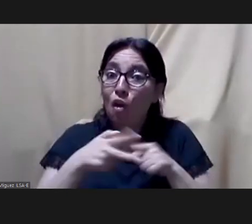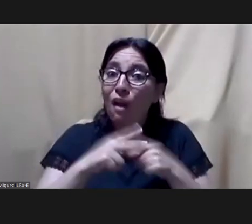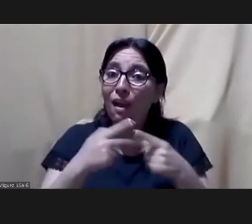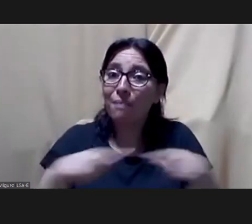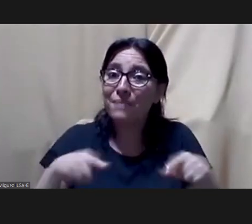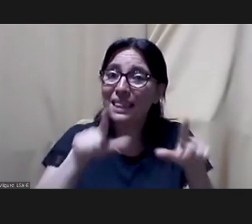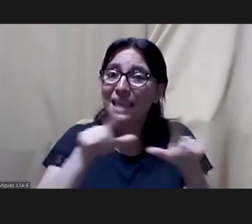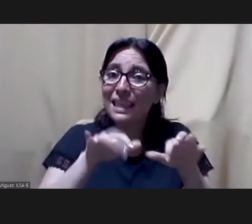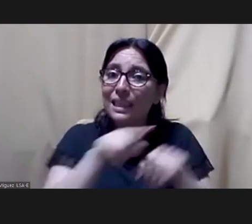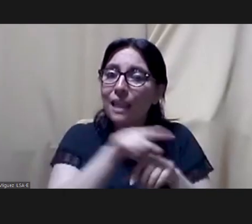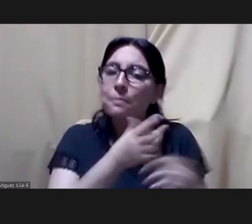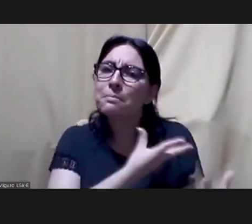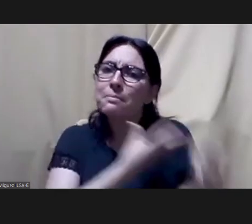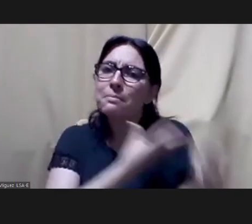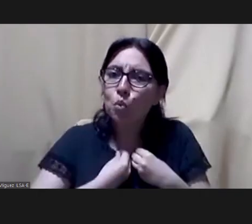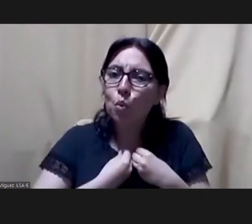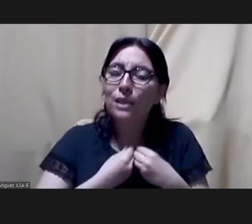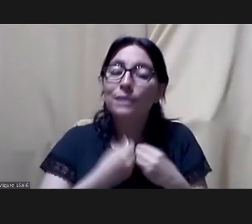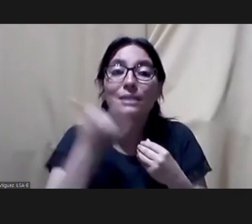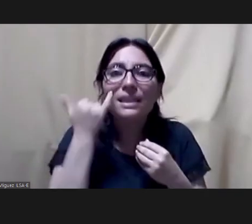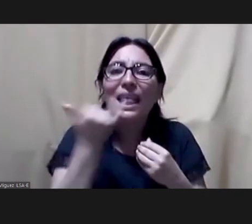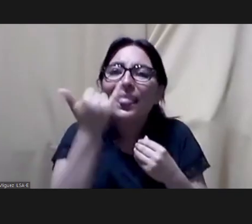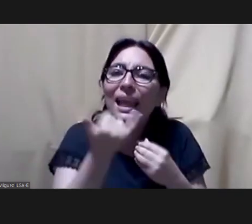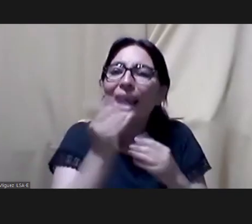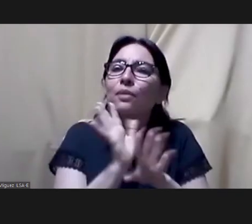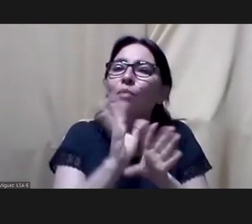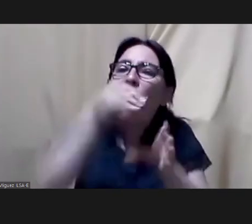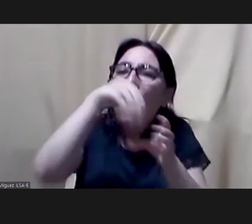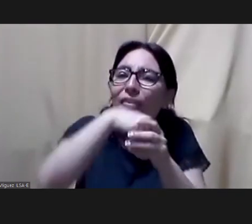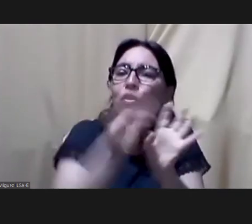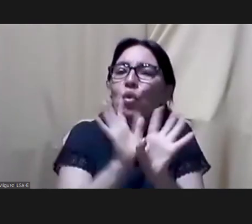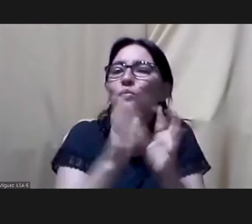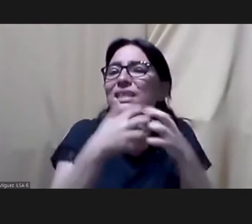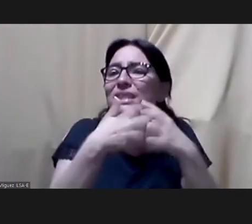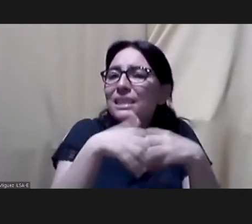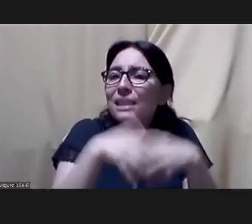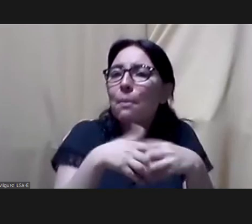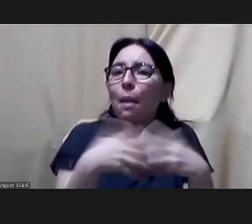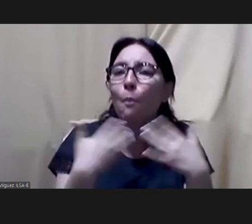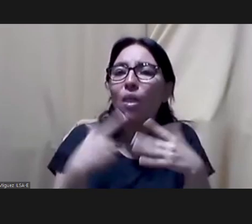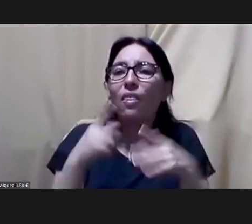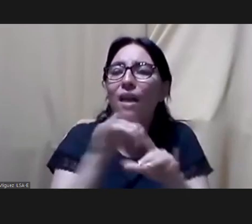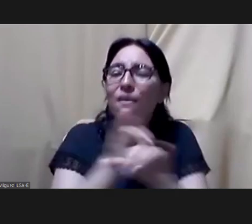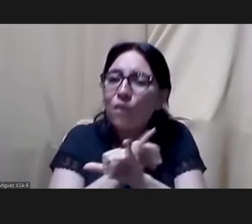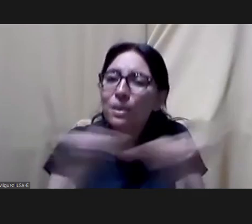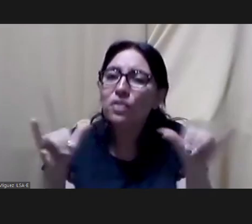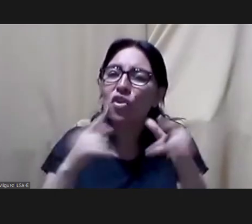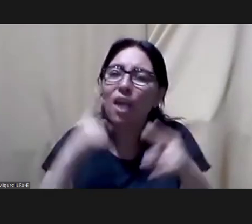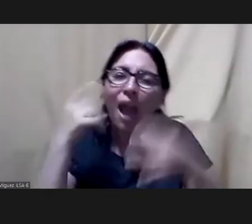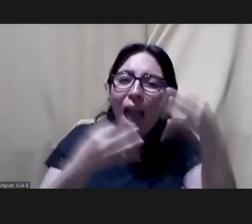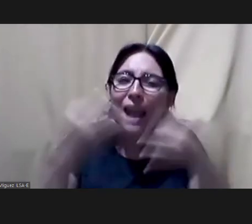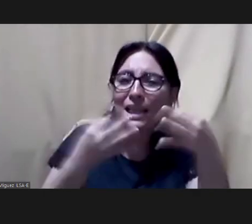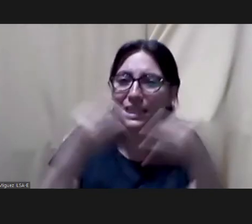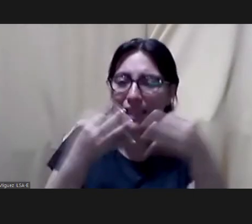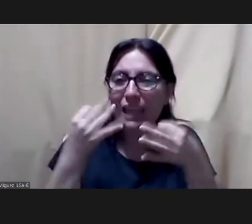from associations or administrations to use daily tools with systems that could allow us to